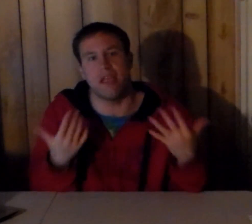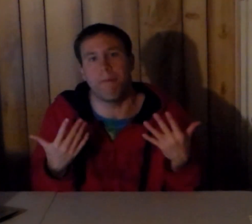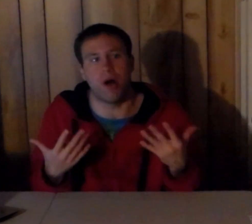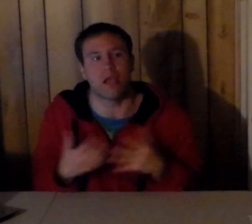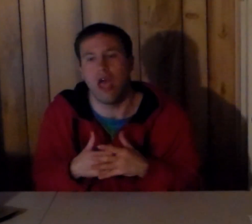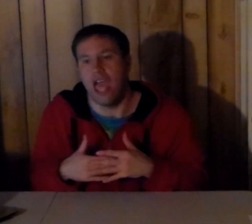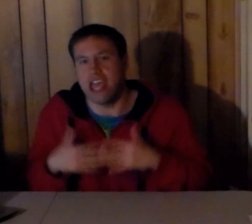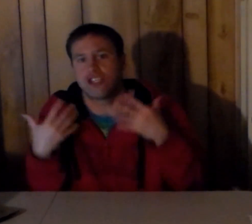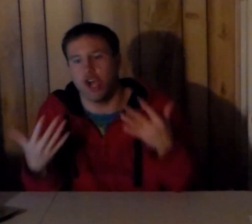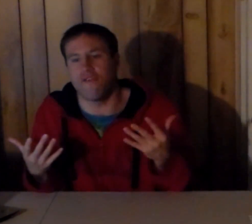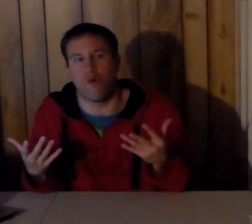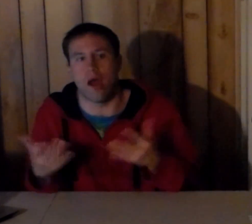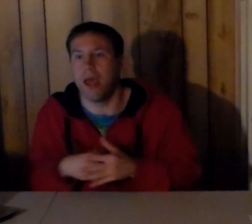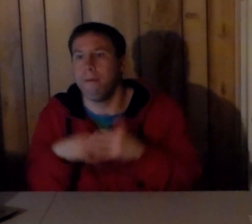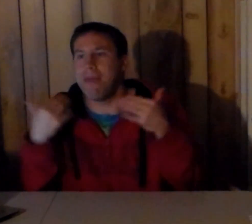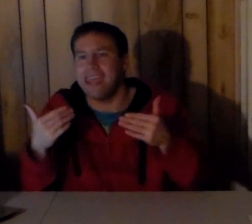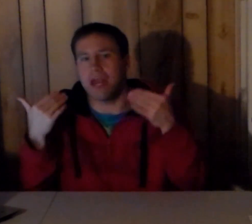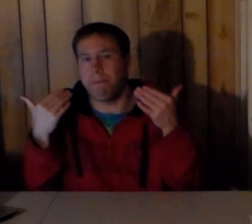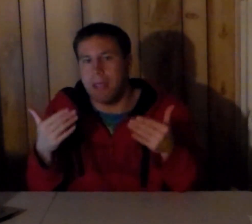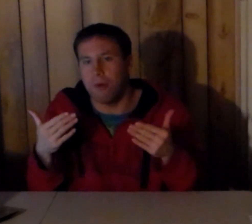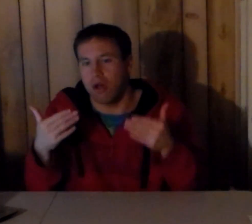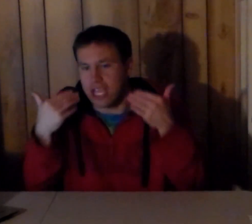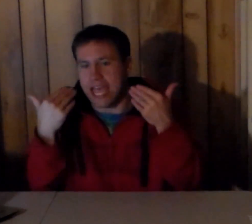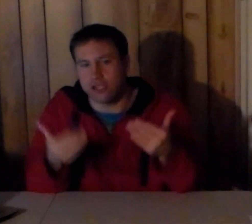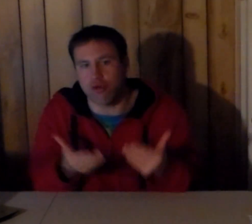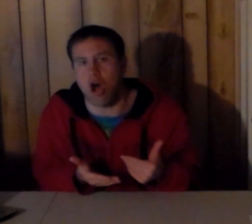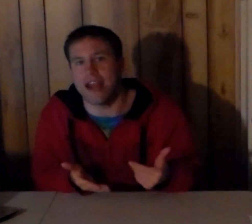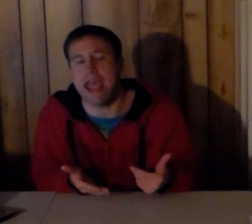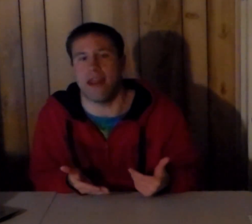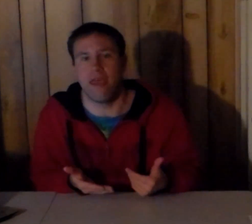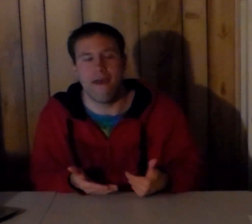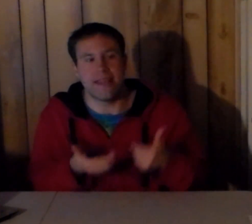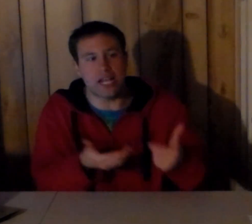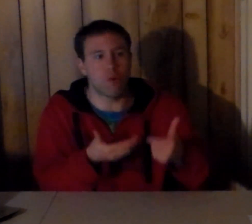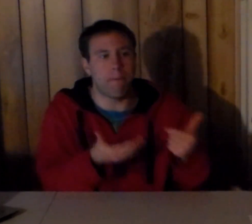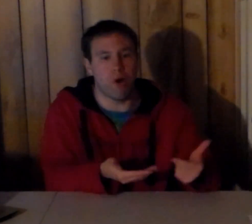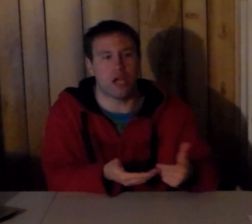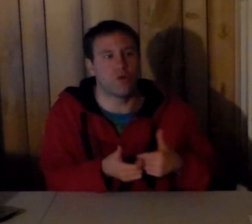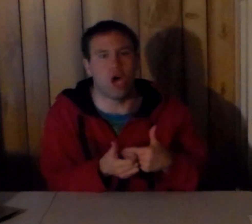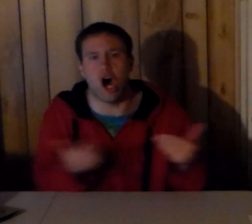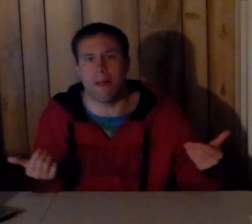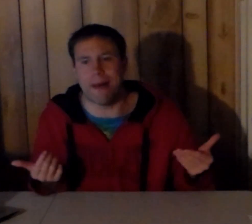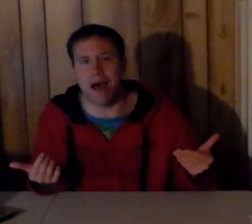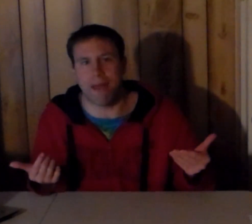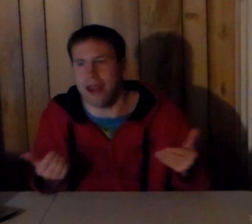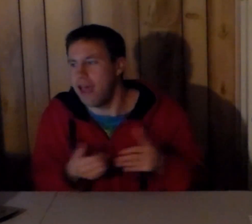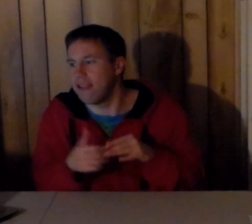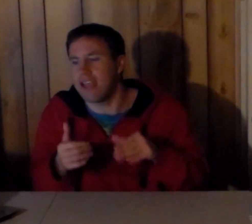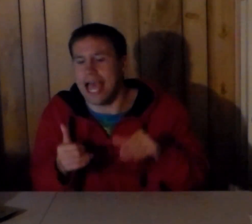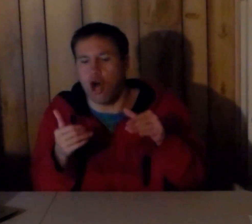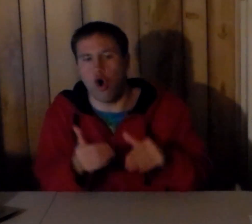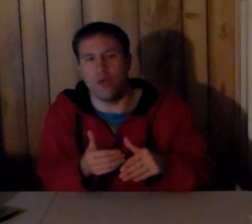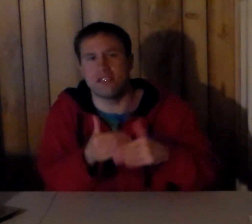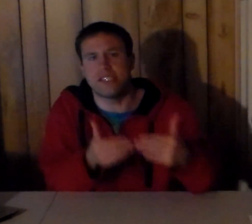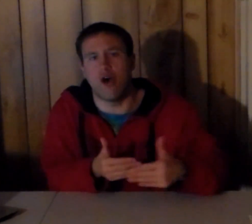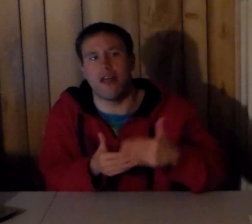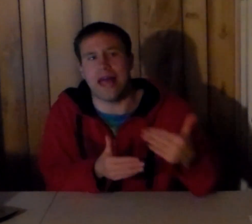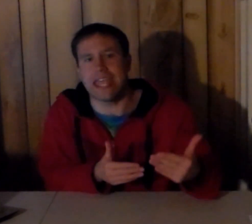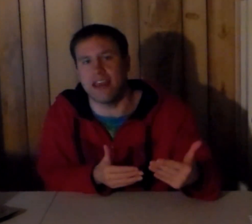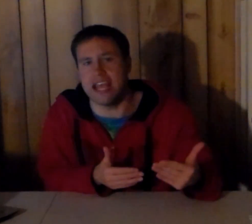cm punk is good for making people get drawn in that's what punk was all about man the guy always told it like it